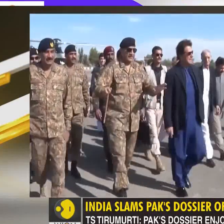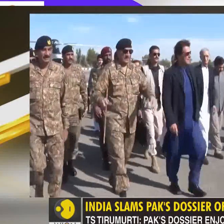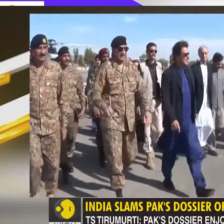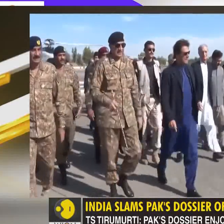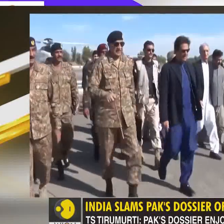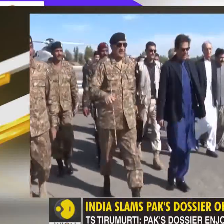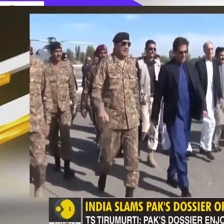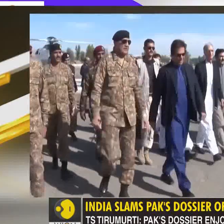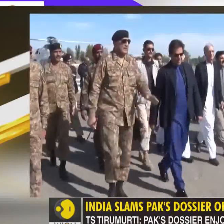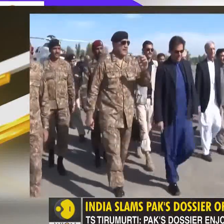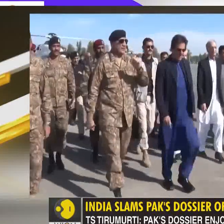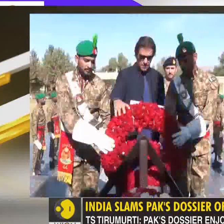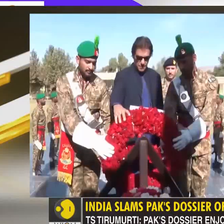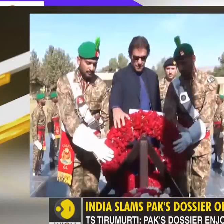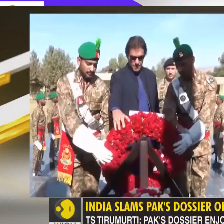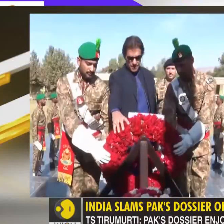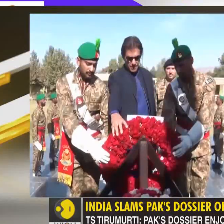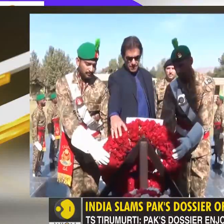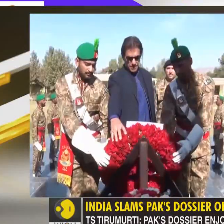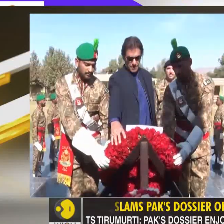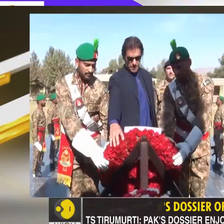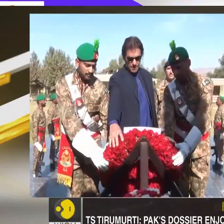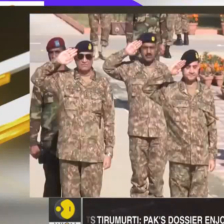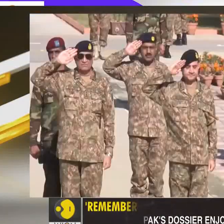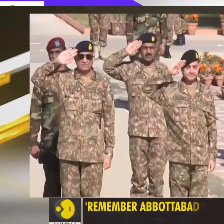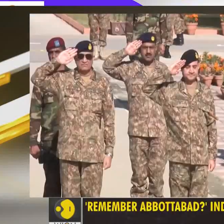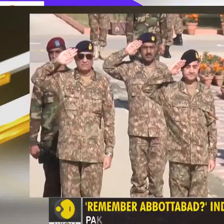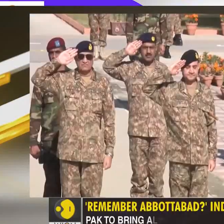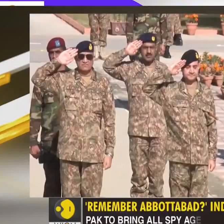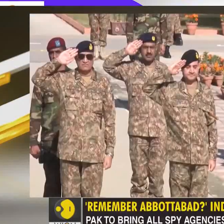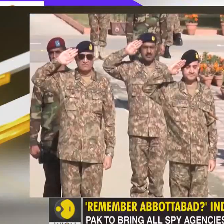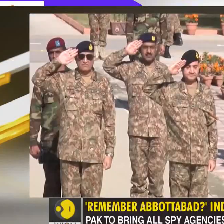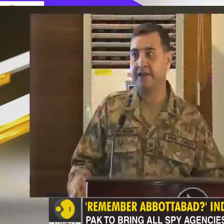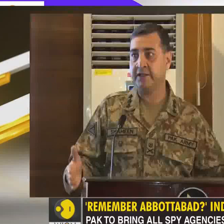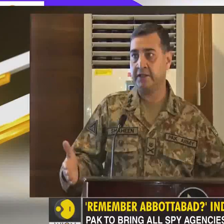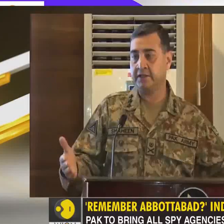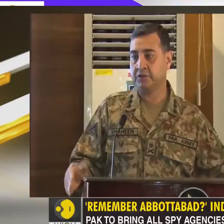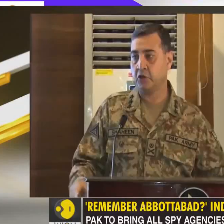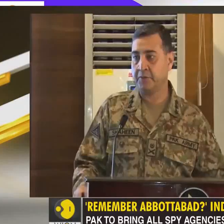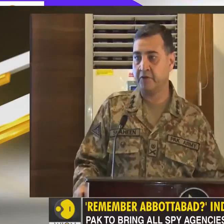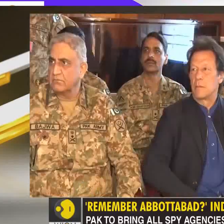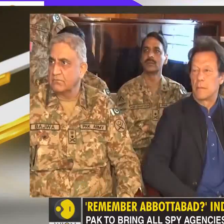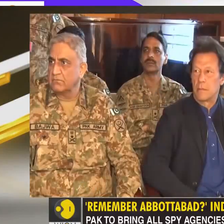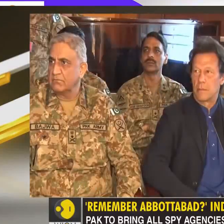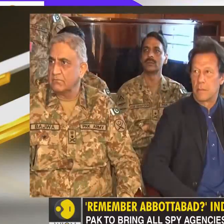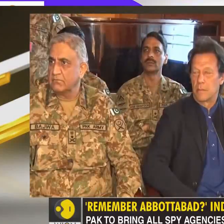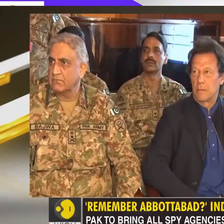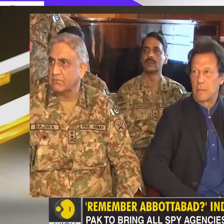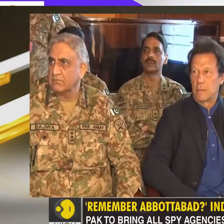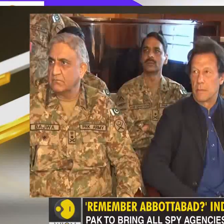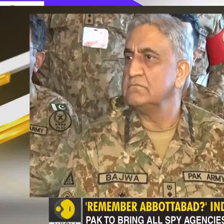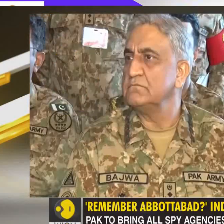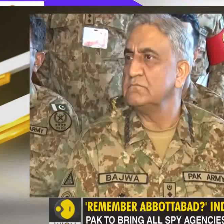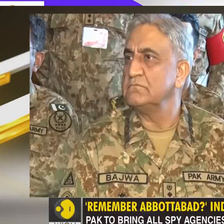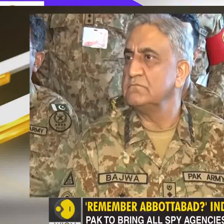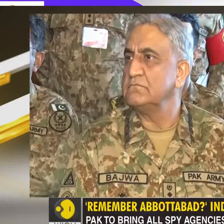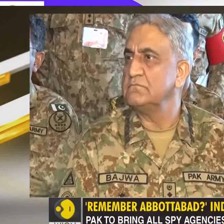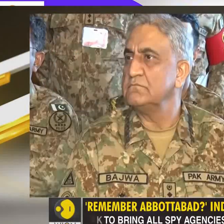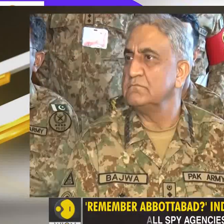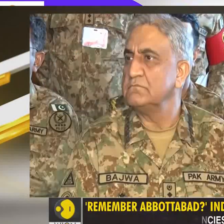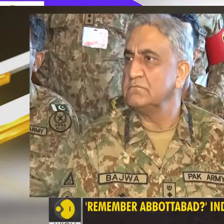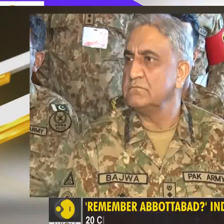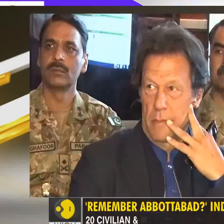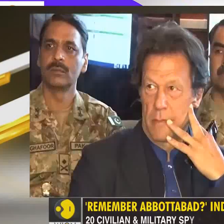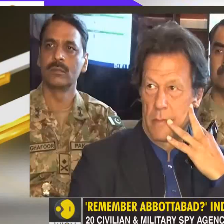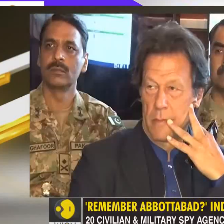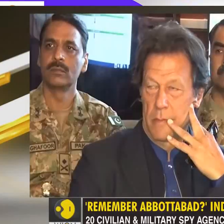close aide of Pakistan Army Chief General Kumar Javed Bajwa. He was in fact hand-picked by General Bajwa to be his